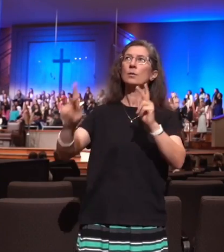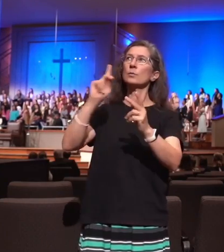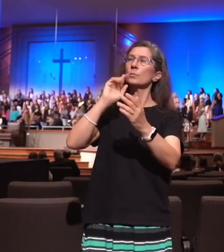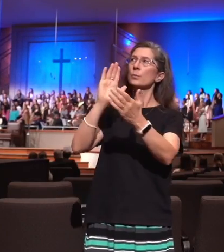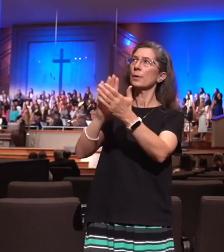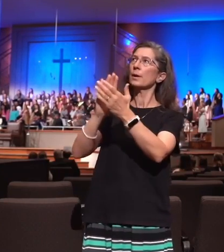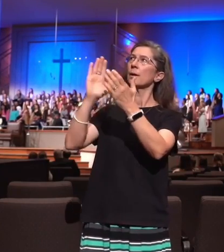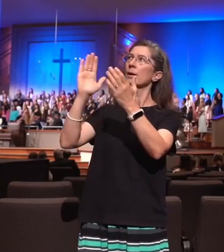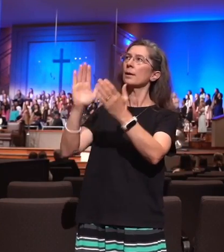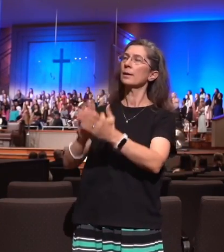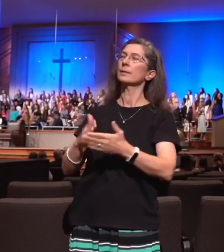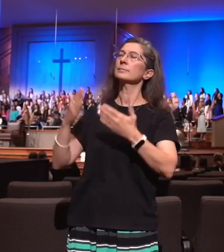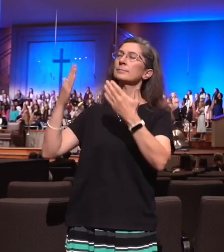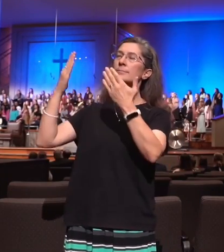alleluia.